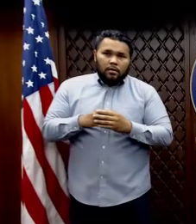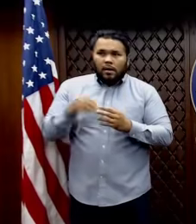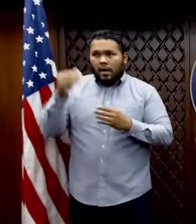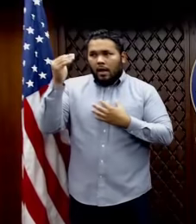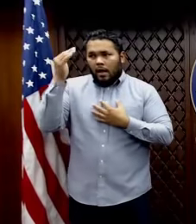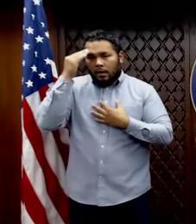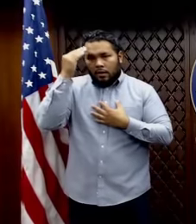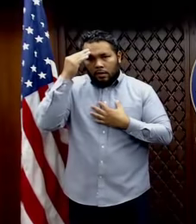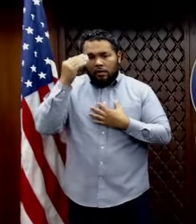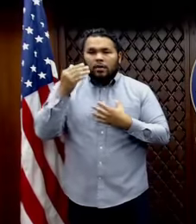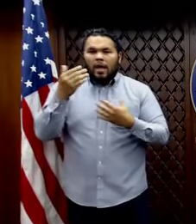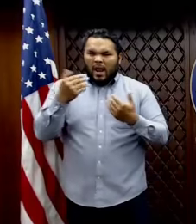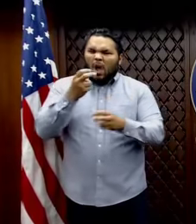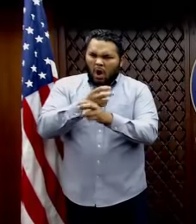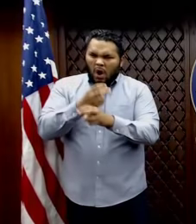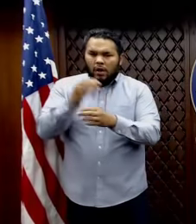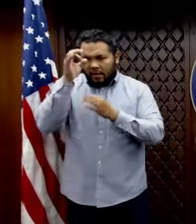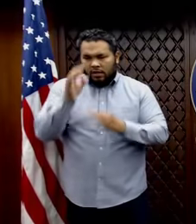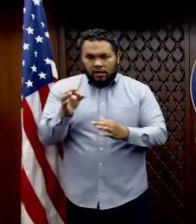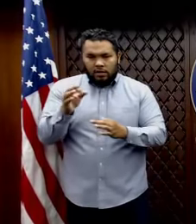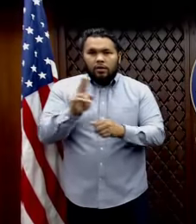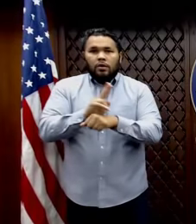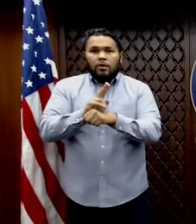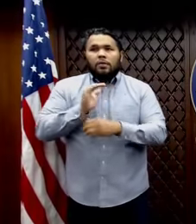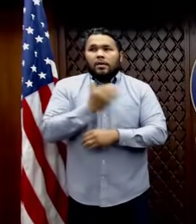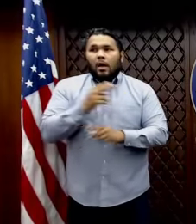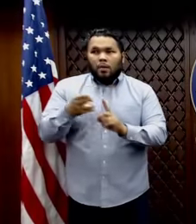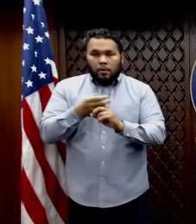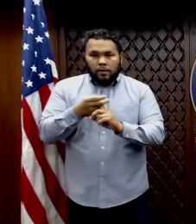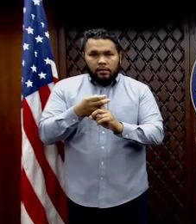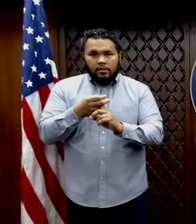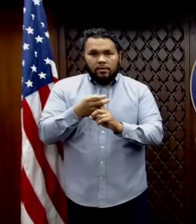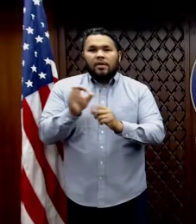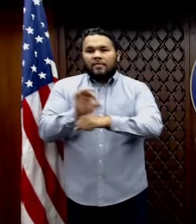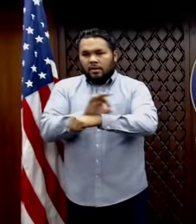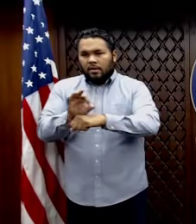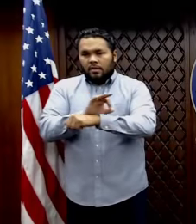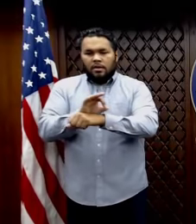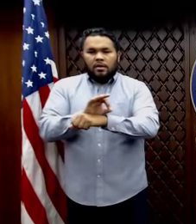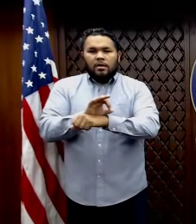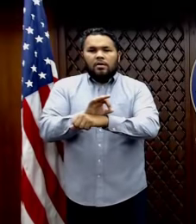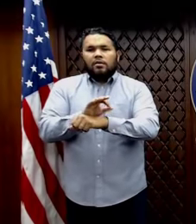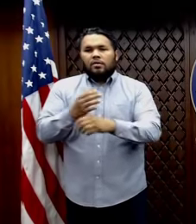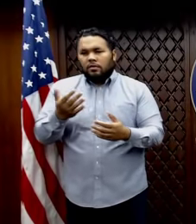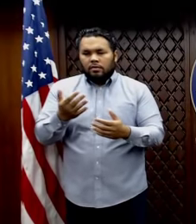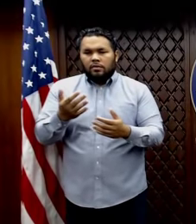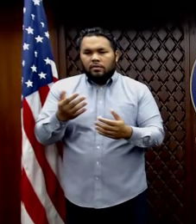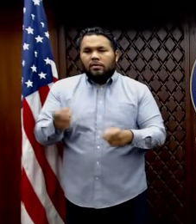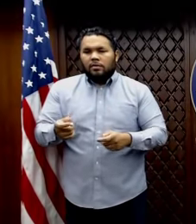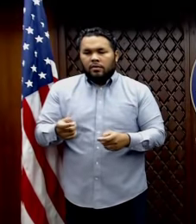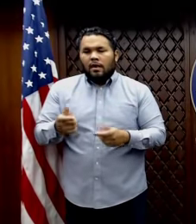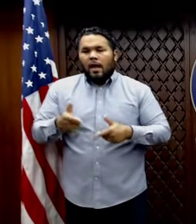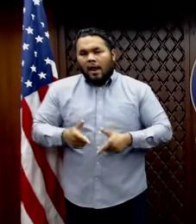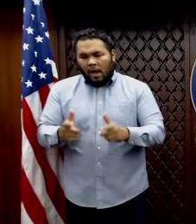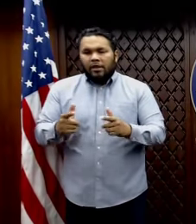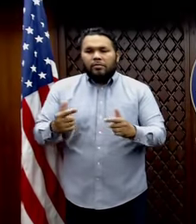a tough decision for you to make in using our hotels and and facilities off the base to accommodate these sailors. Last week, you had mentioned that there would